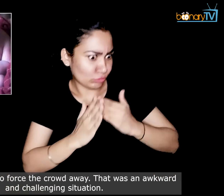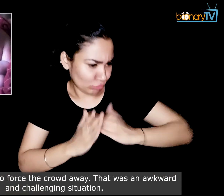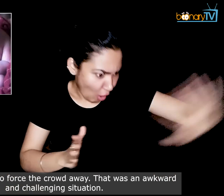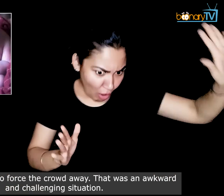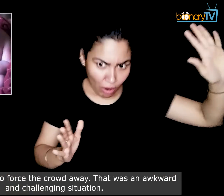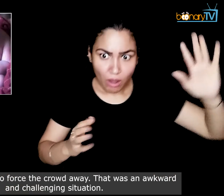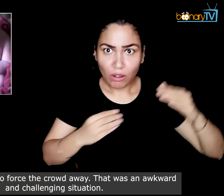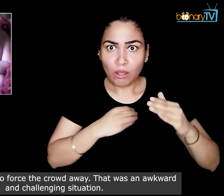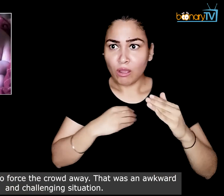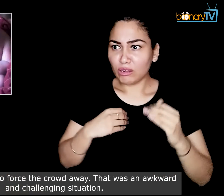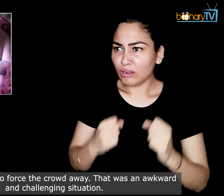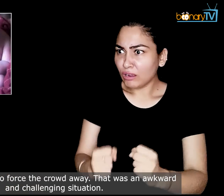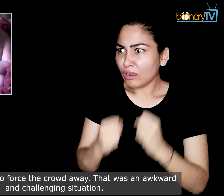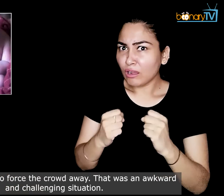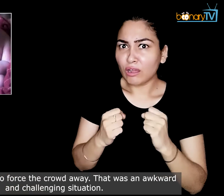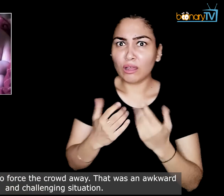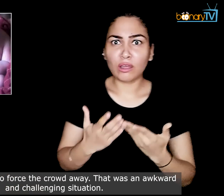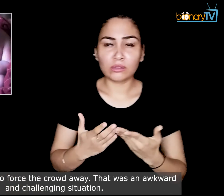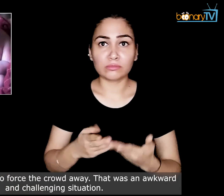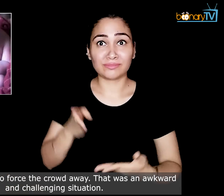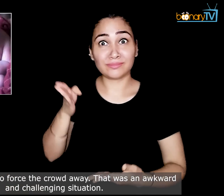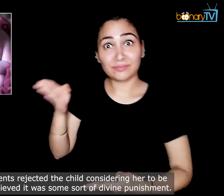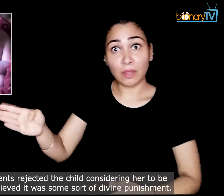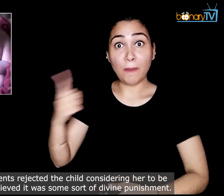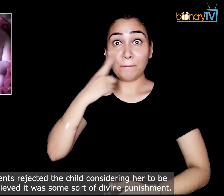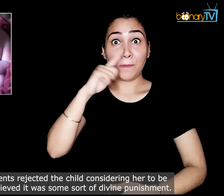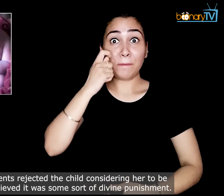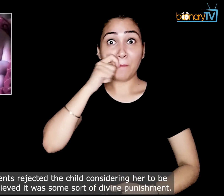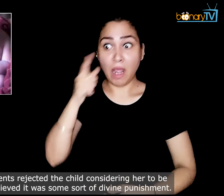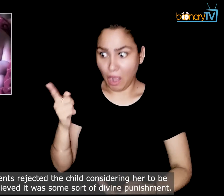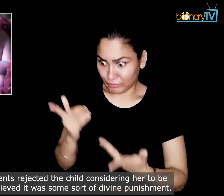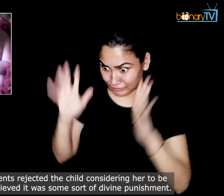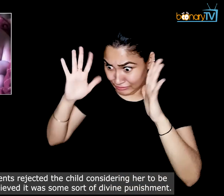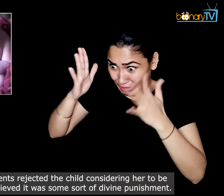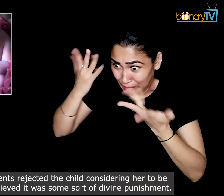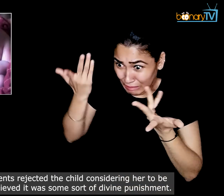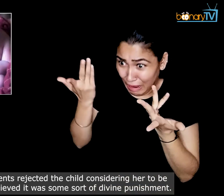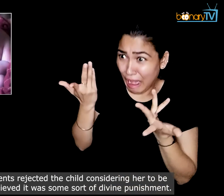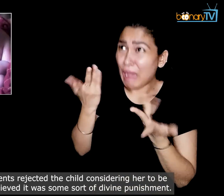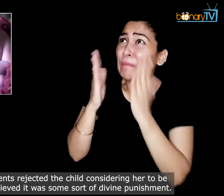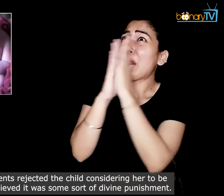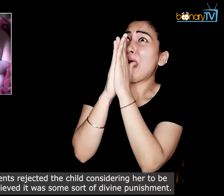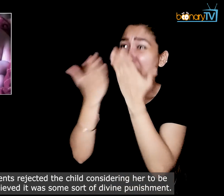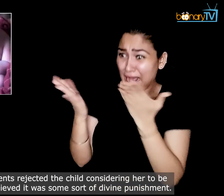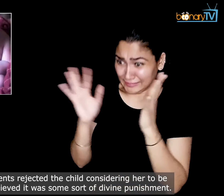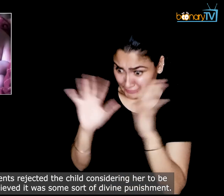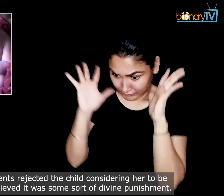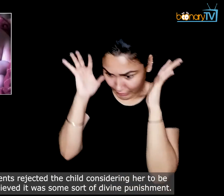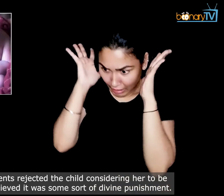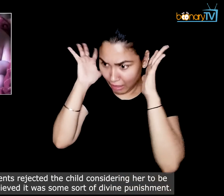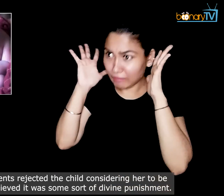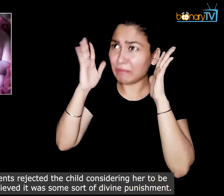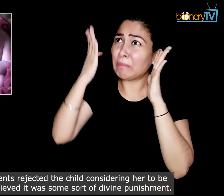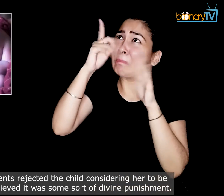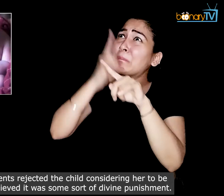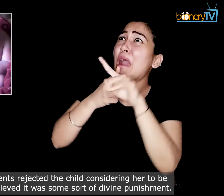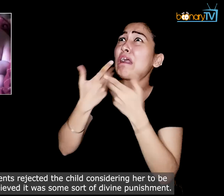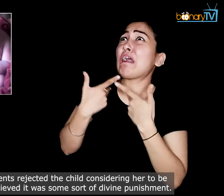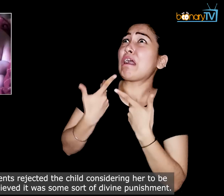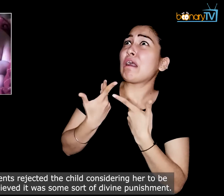situation. The baby's parents rejected the child considering her to